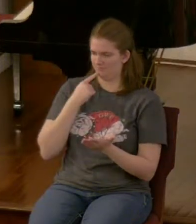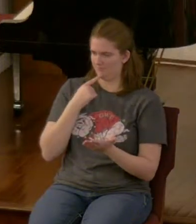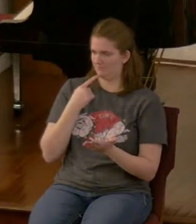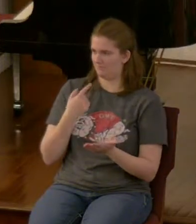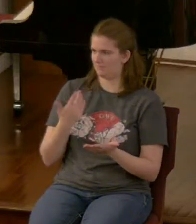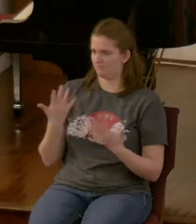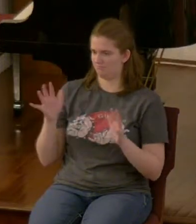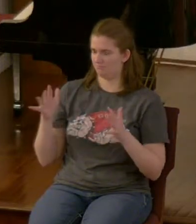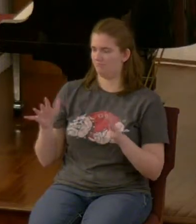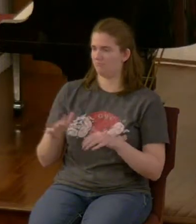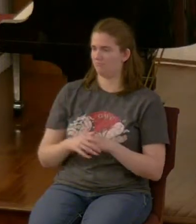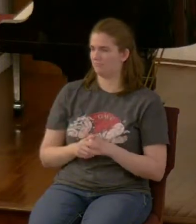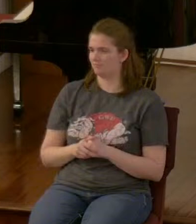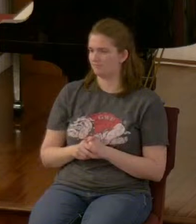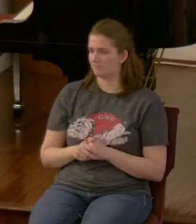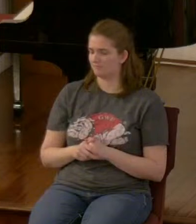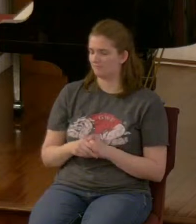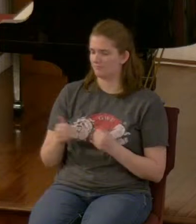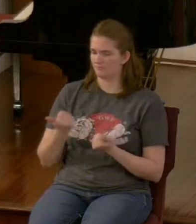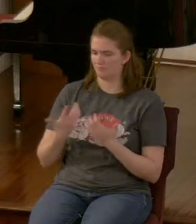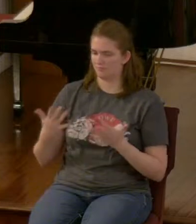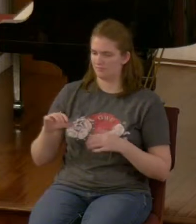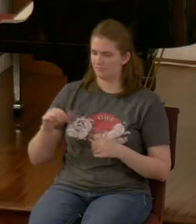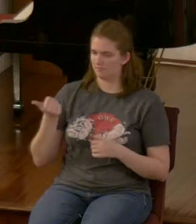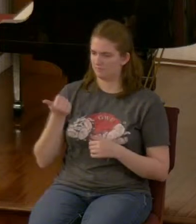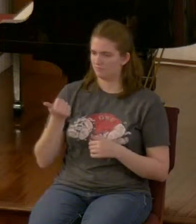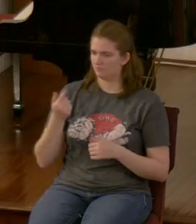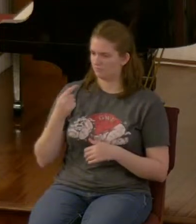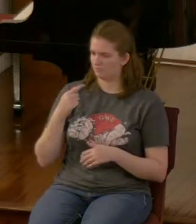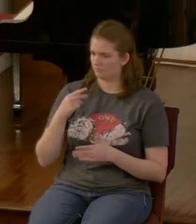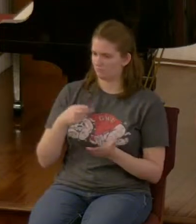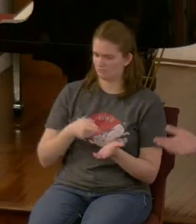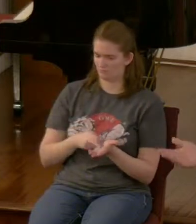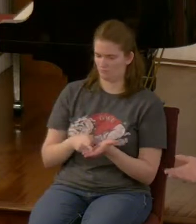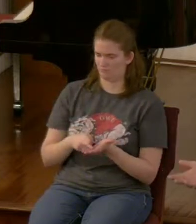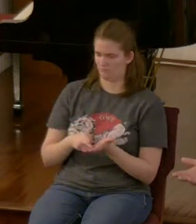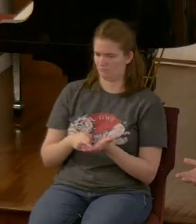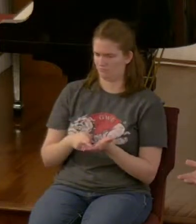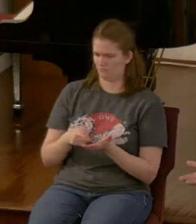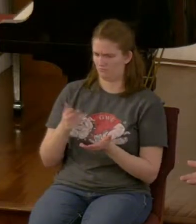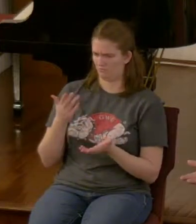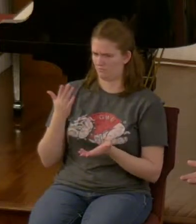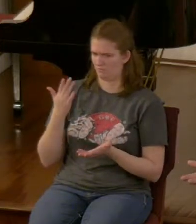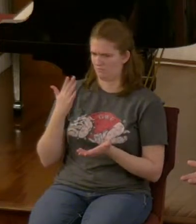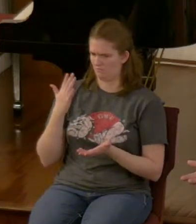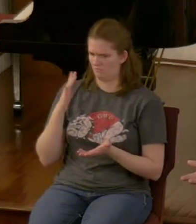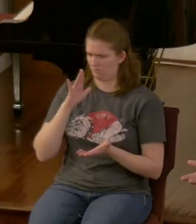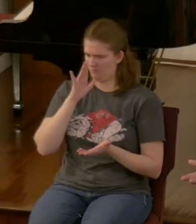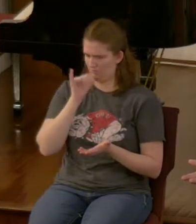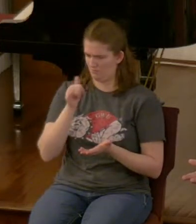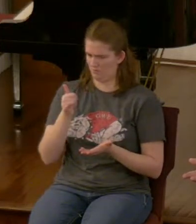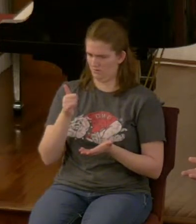everything else in the Bible is true why would this not be true to you